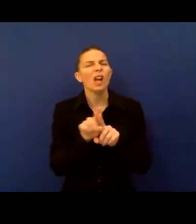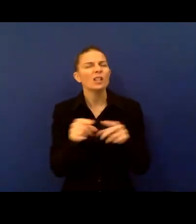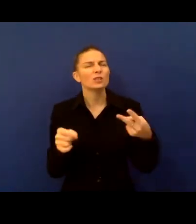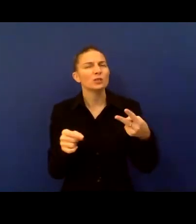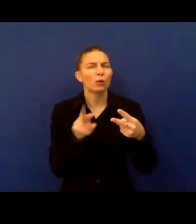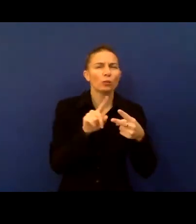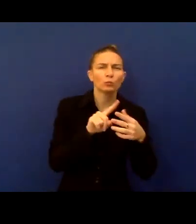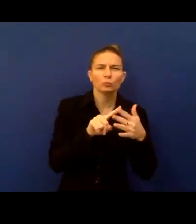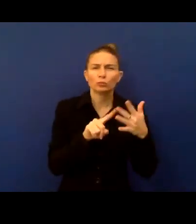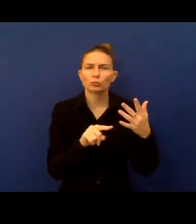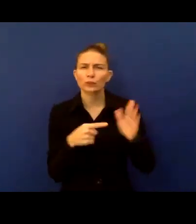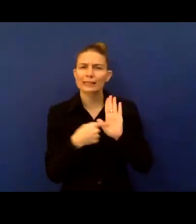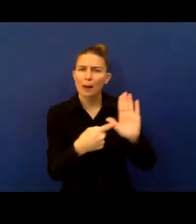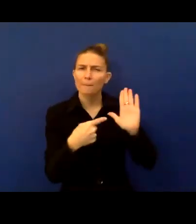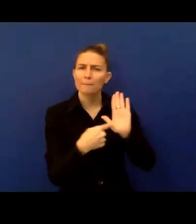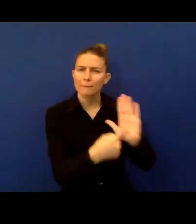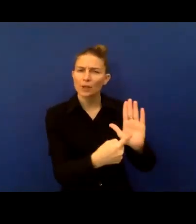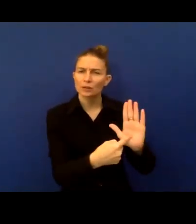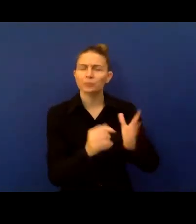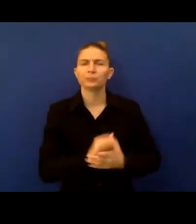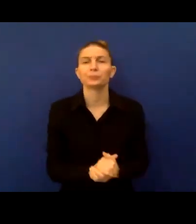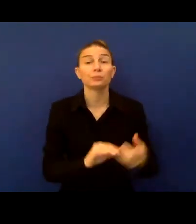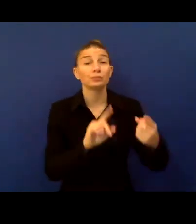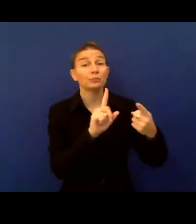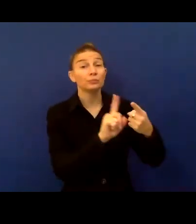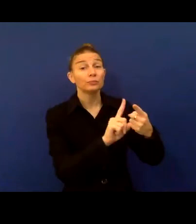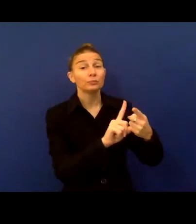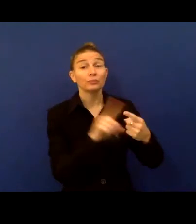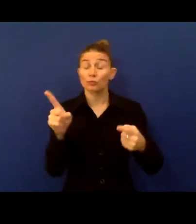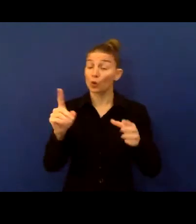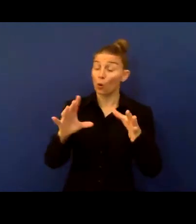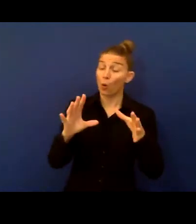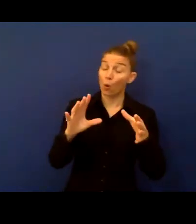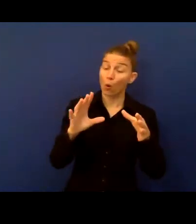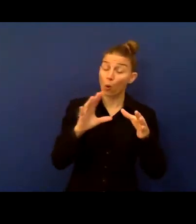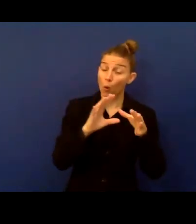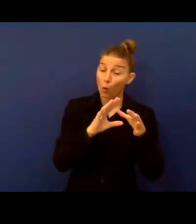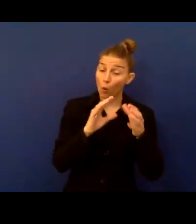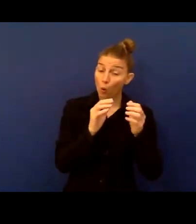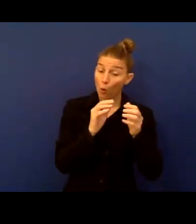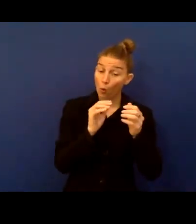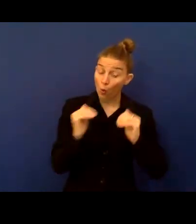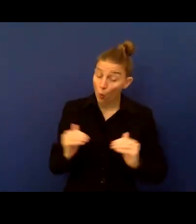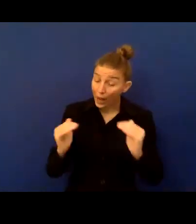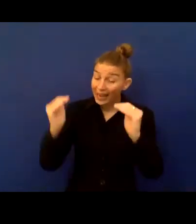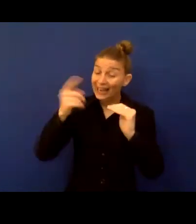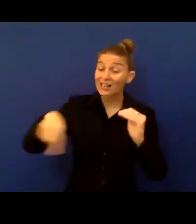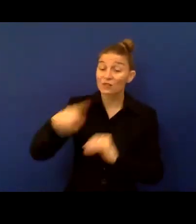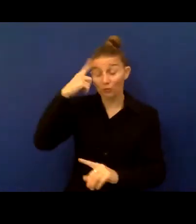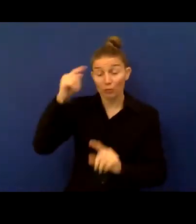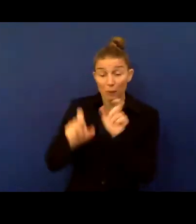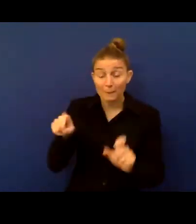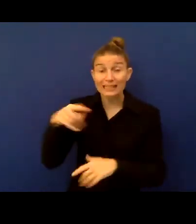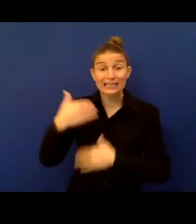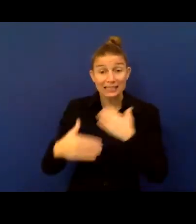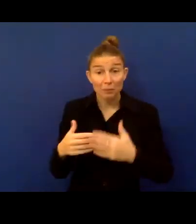First, we are collaborating with the organization for people with disabilities and communities of practice and